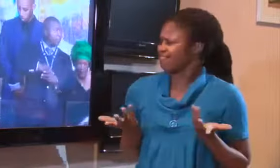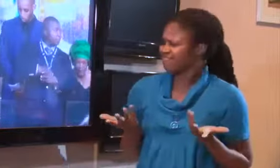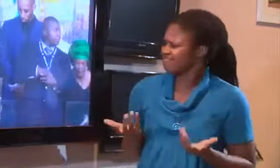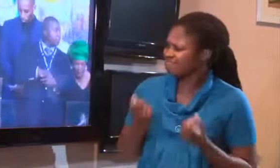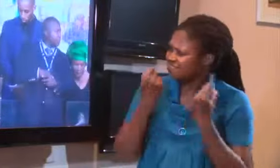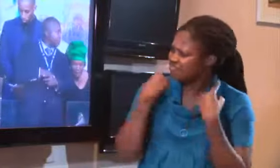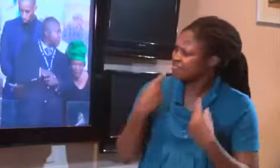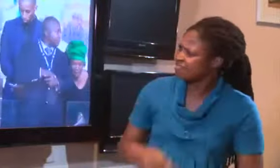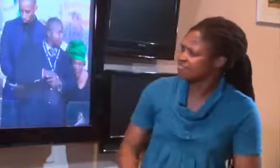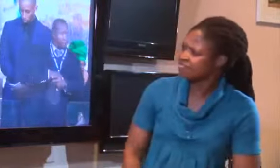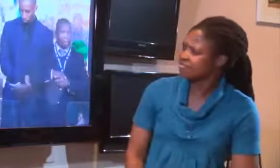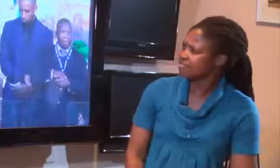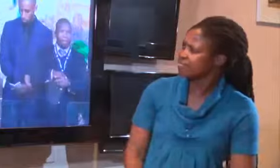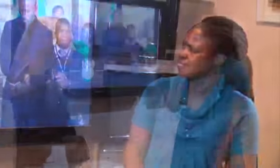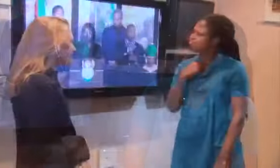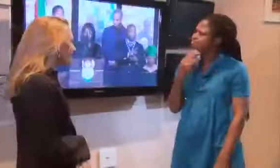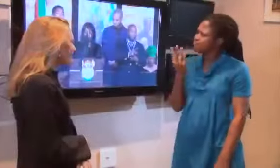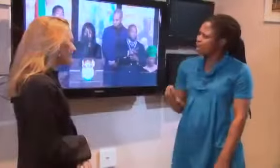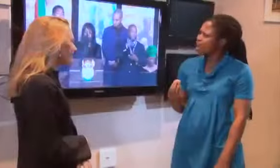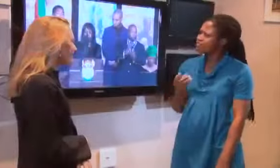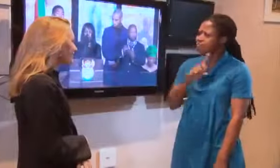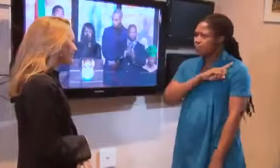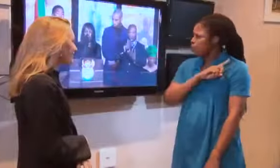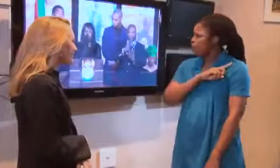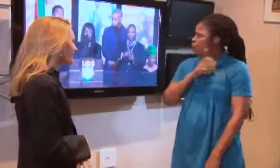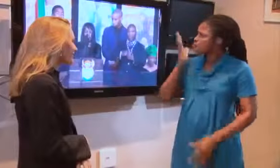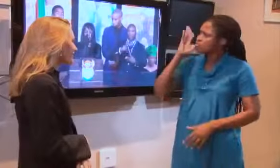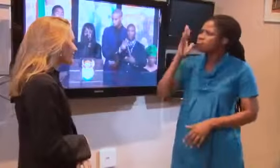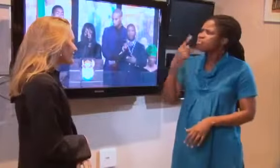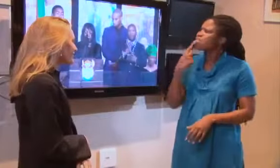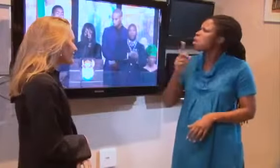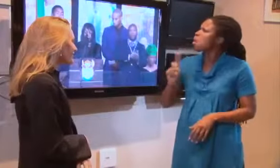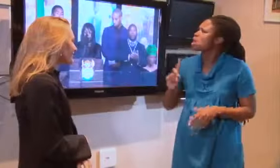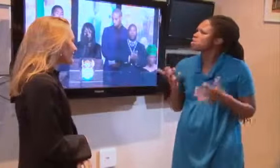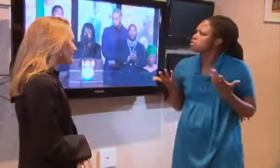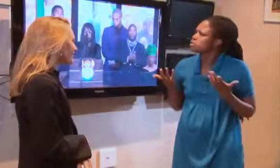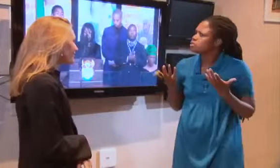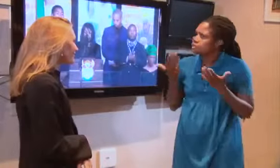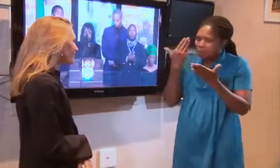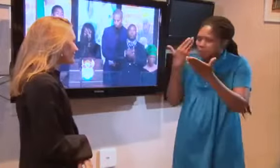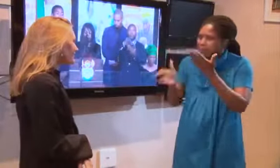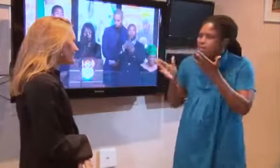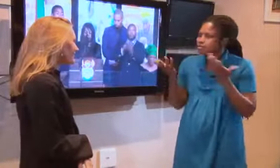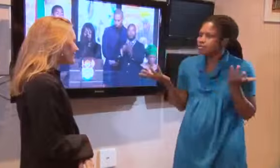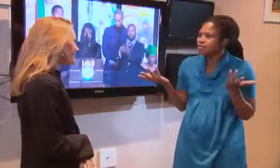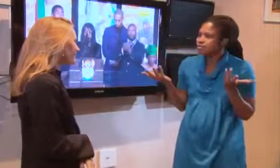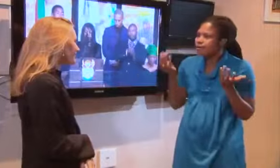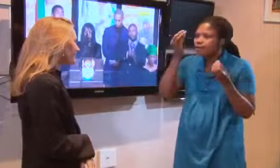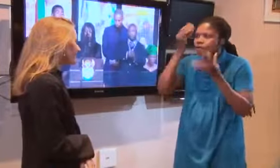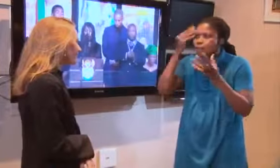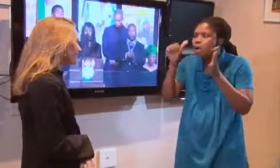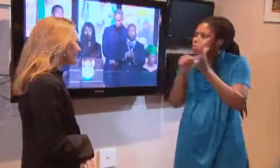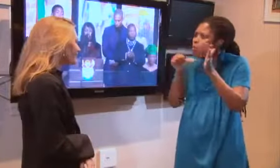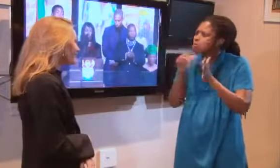sign language. Modehi Mohmi was trying to watch at home. She's furious. I was so shocked. What was he